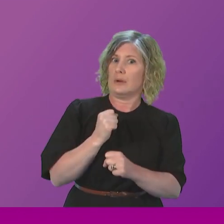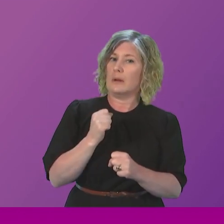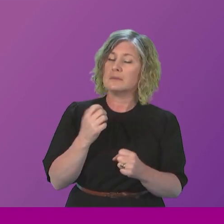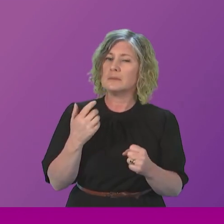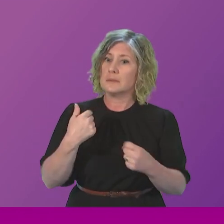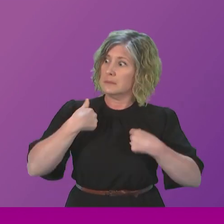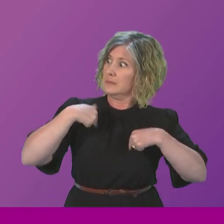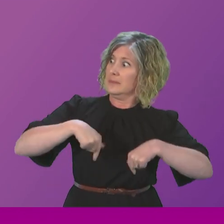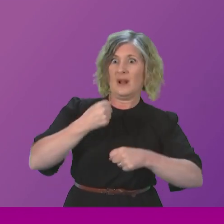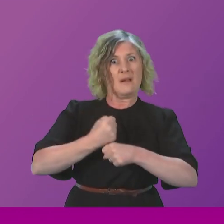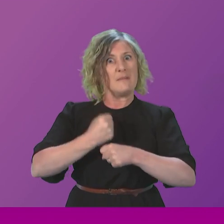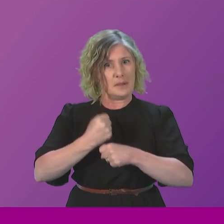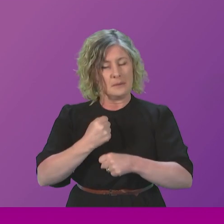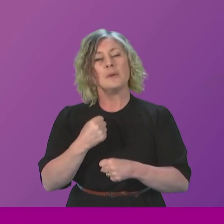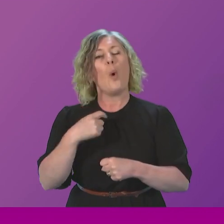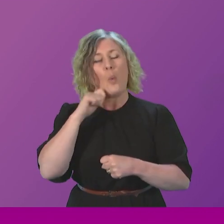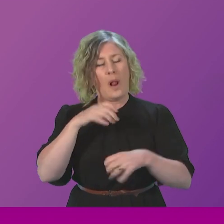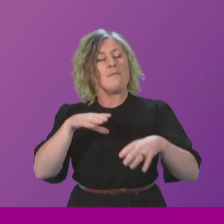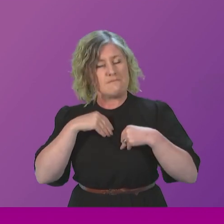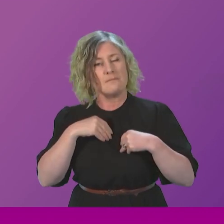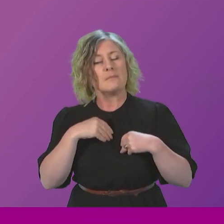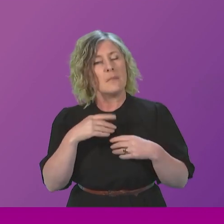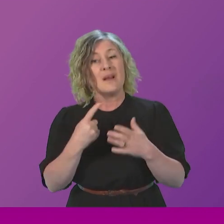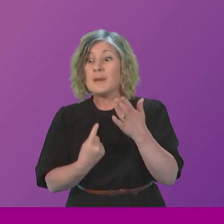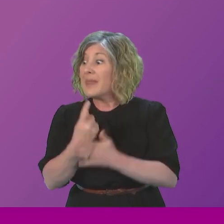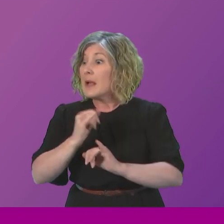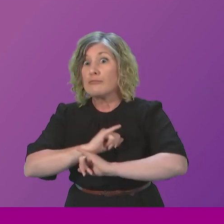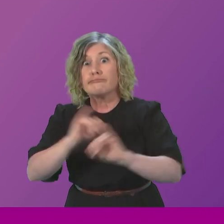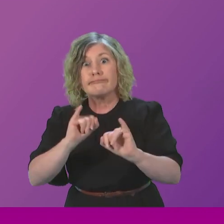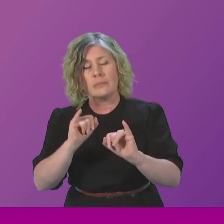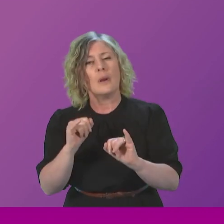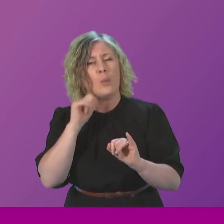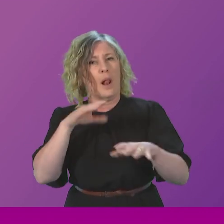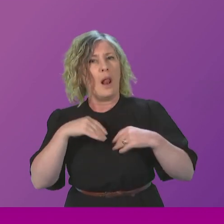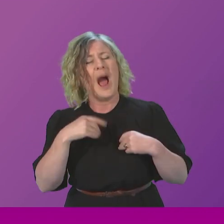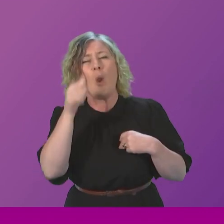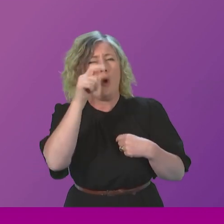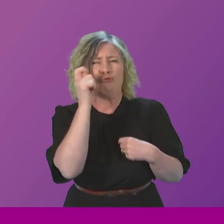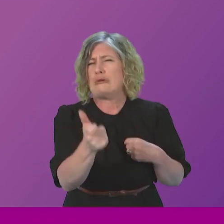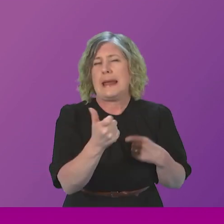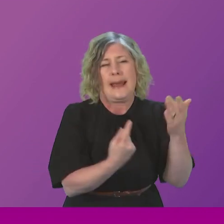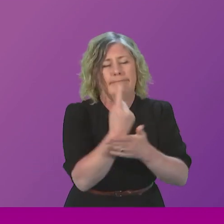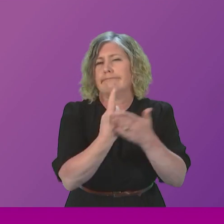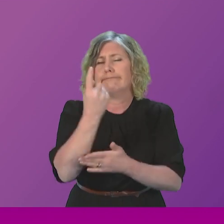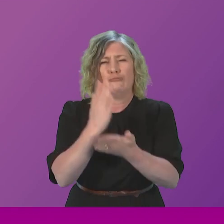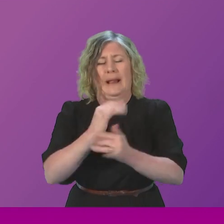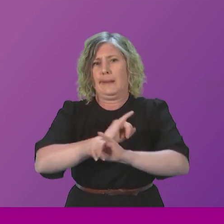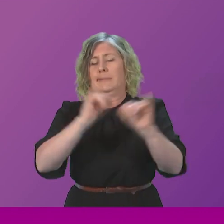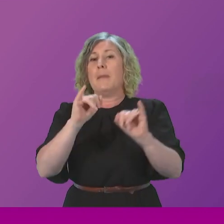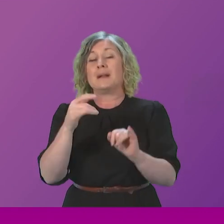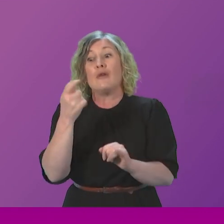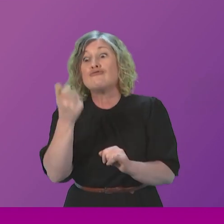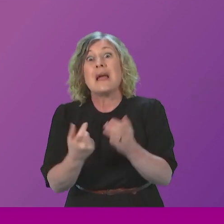wrong, in the rare times that they do, the vast majority of people will get a good service from my health service. And in the rare times when things do go wrong,